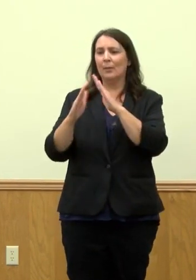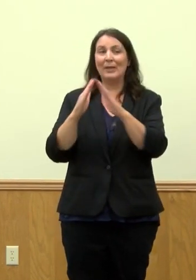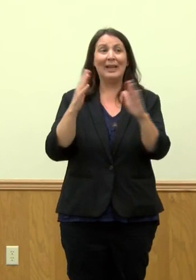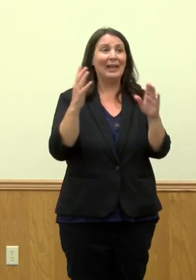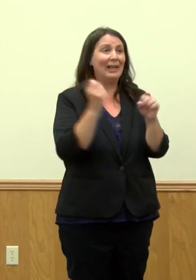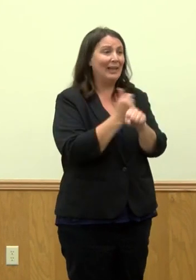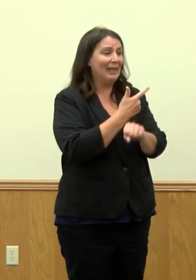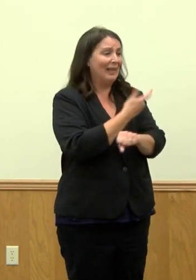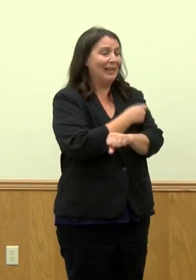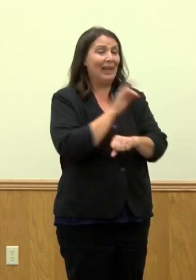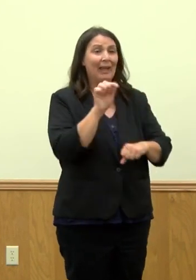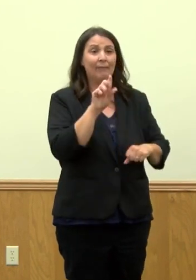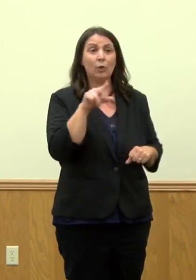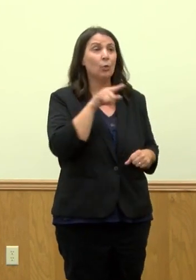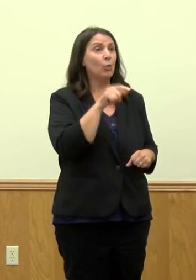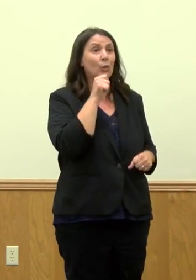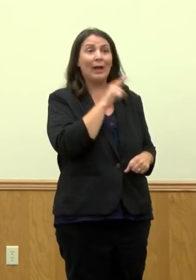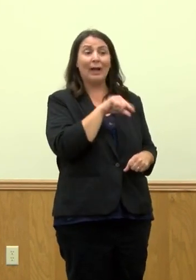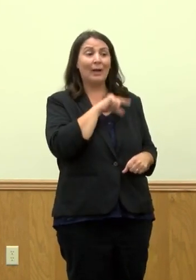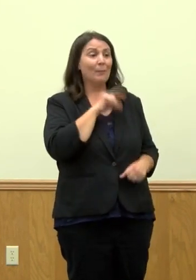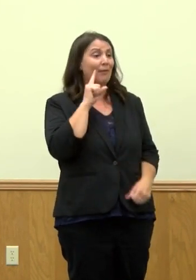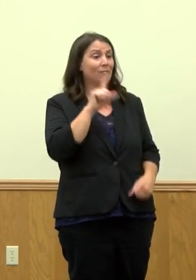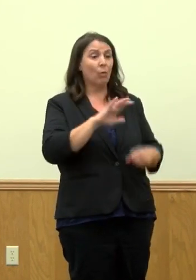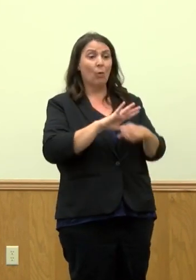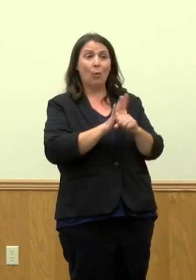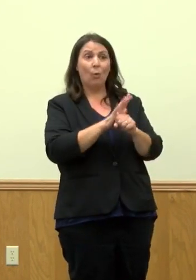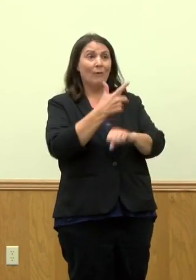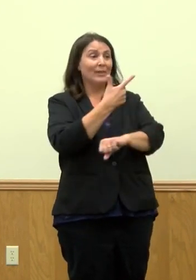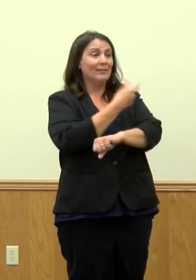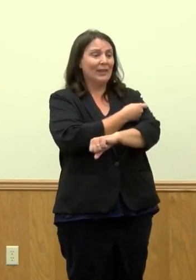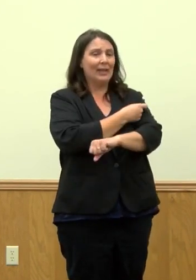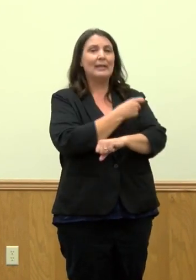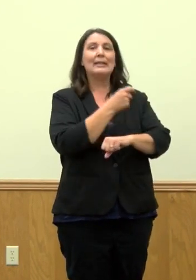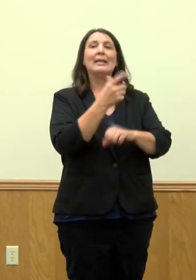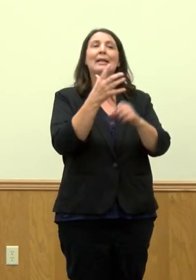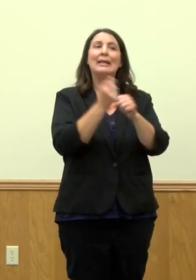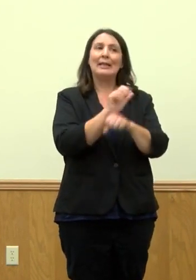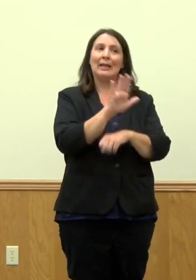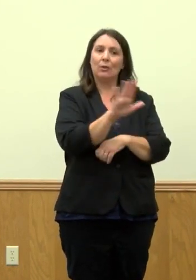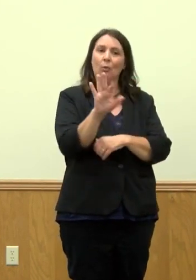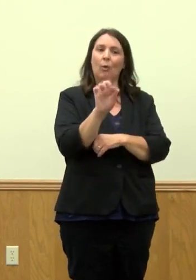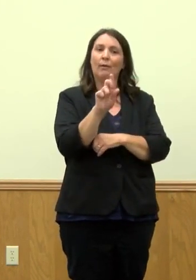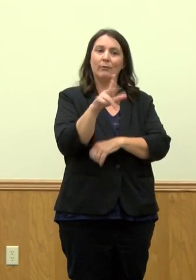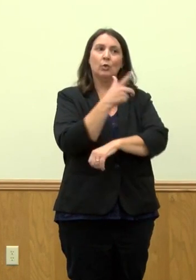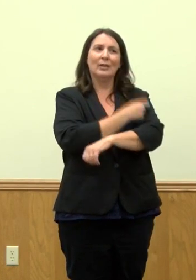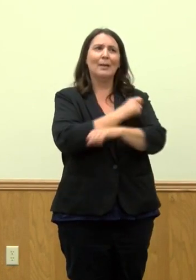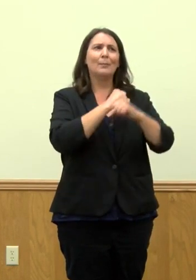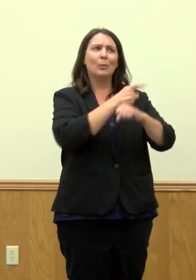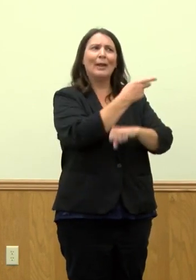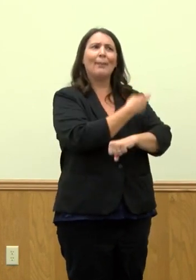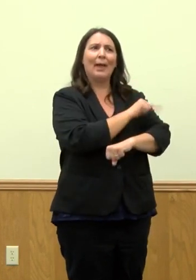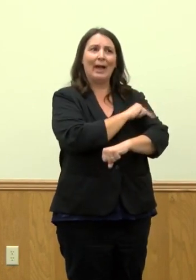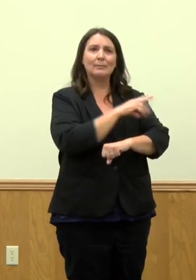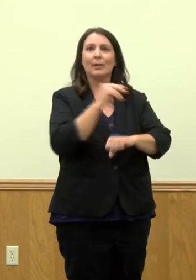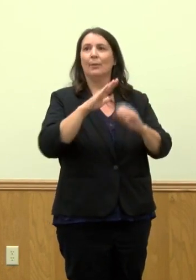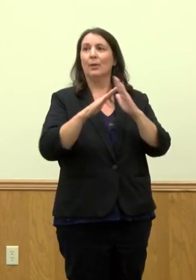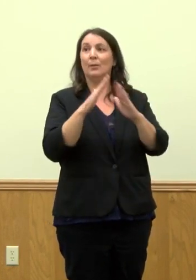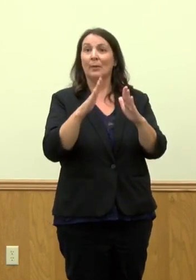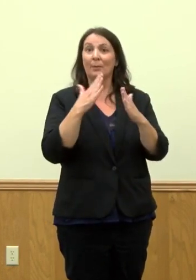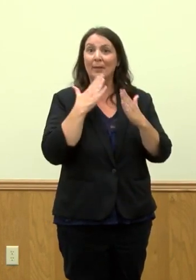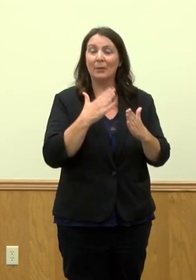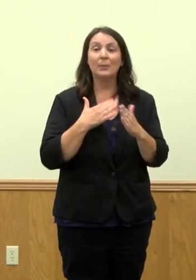eligible for COVID, and also it keeps our hospitals running safely. So again, please get your your flu vaccine as soon as possible.